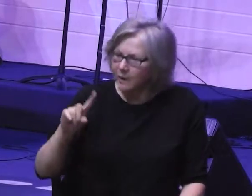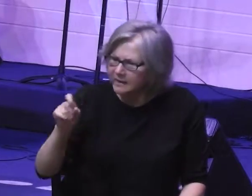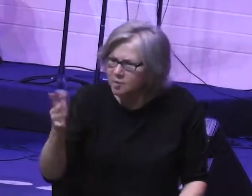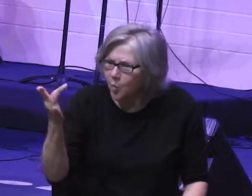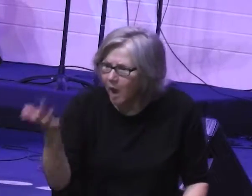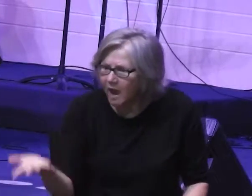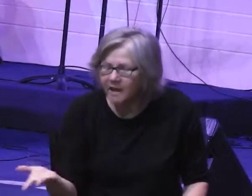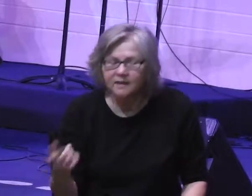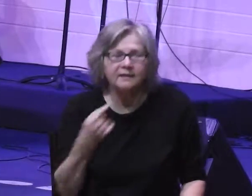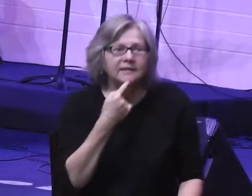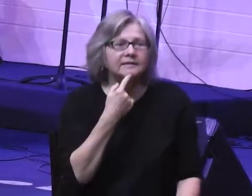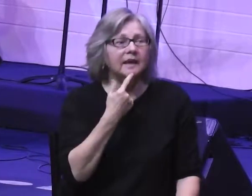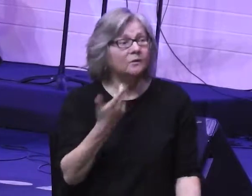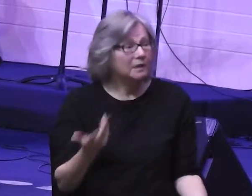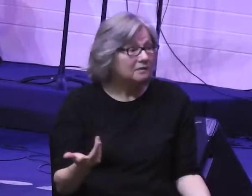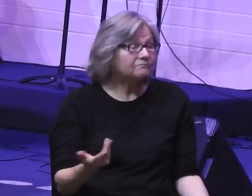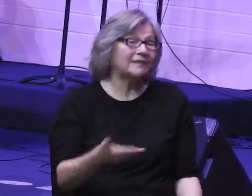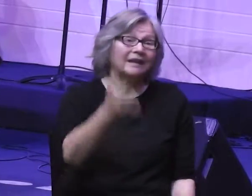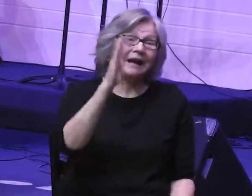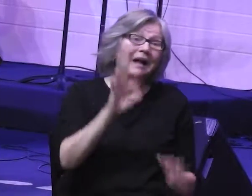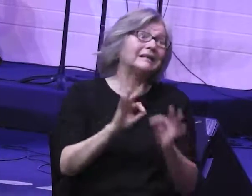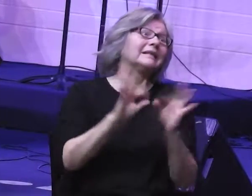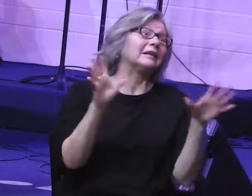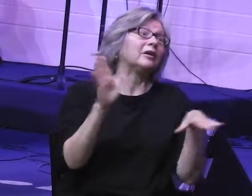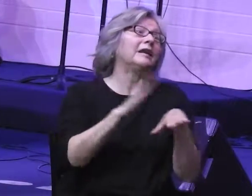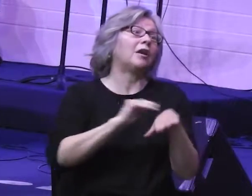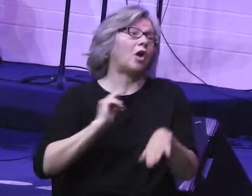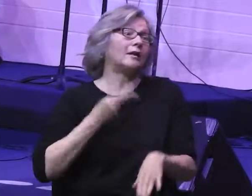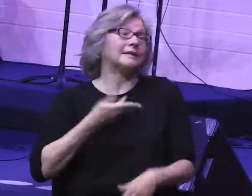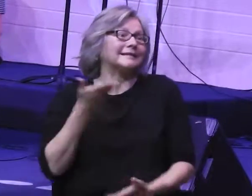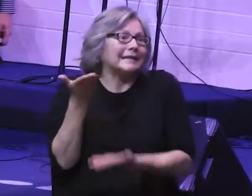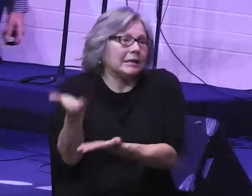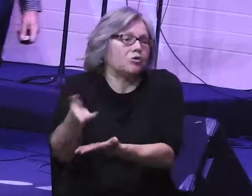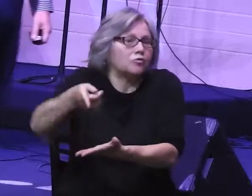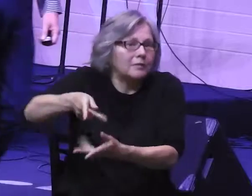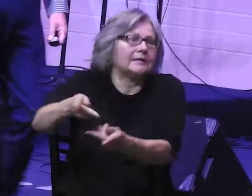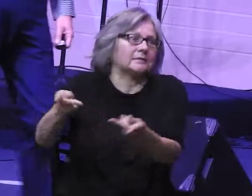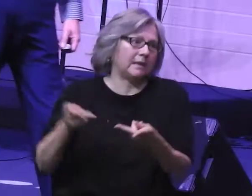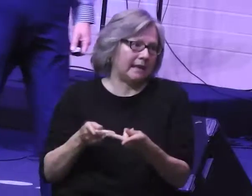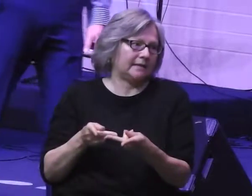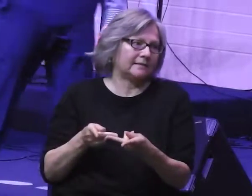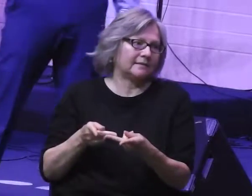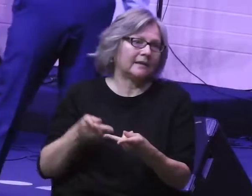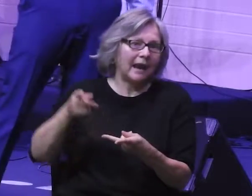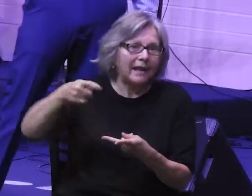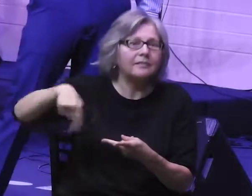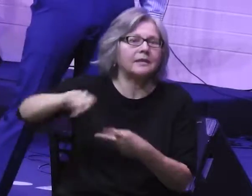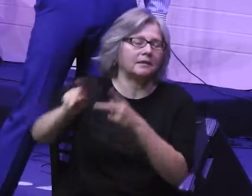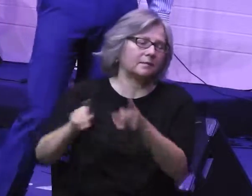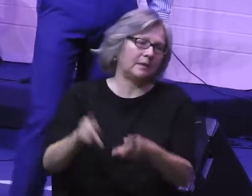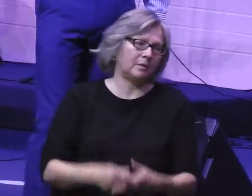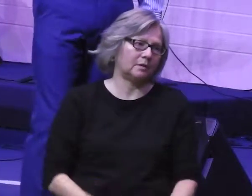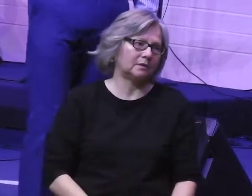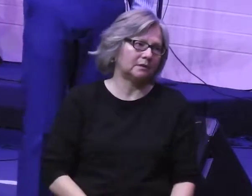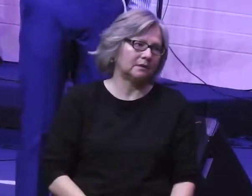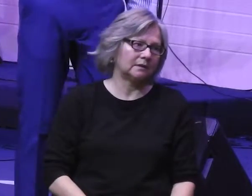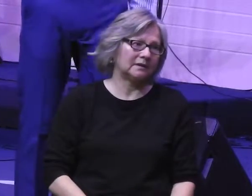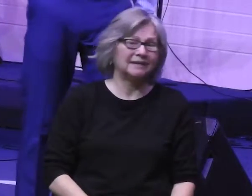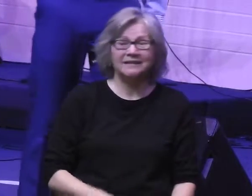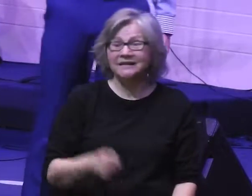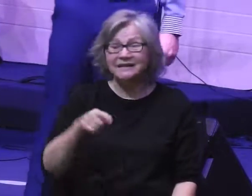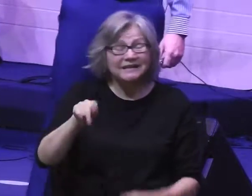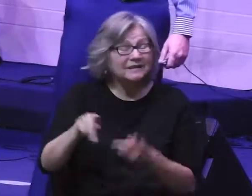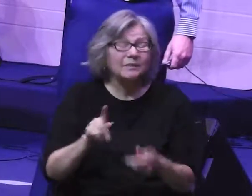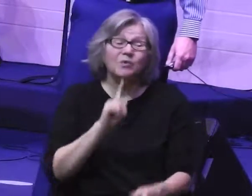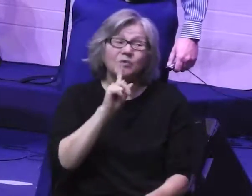told us. They said, God clearly called us to this place and this people. They